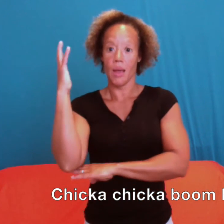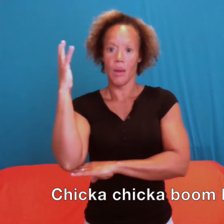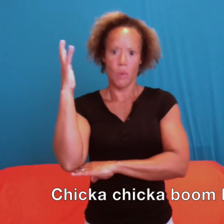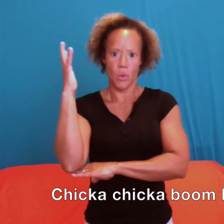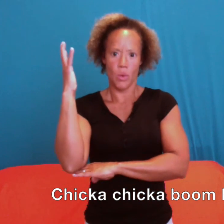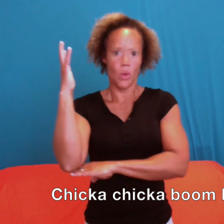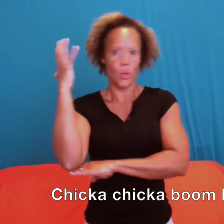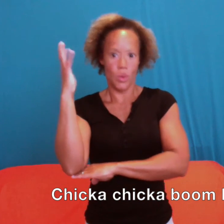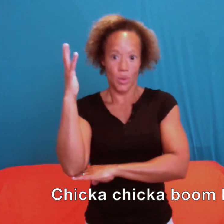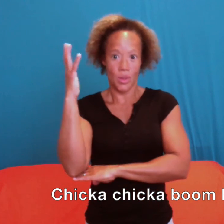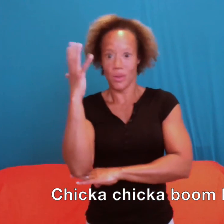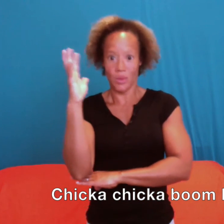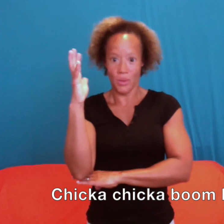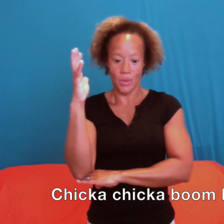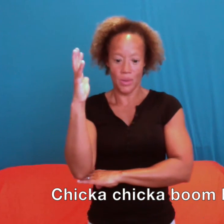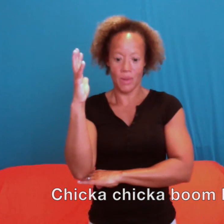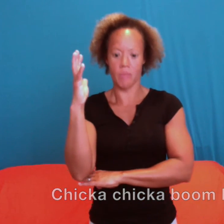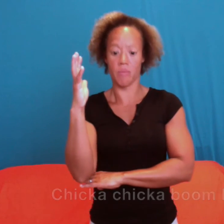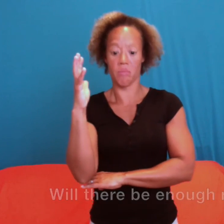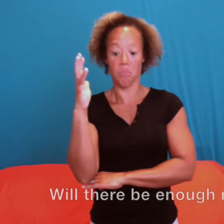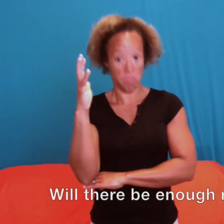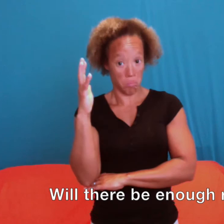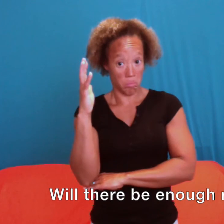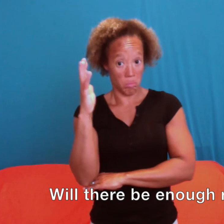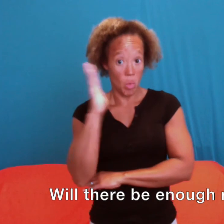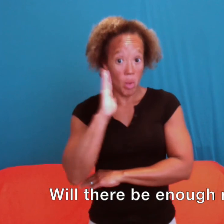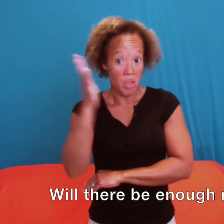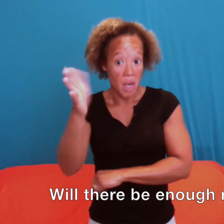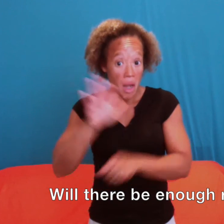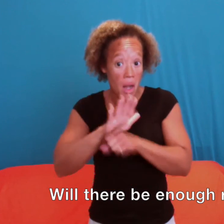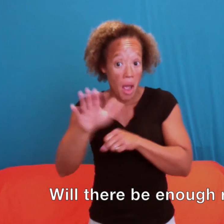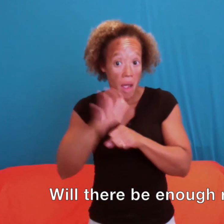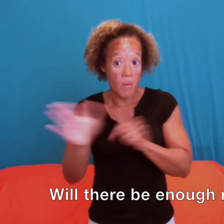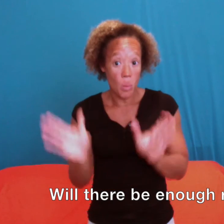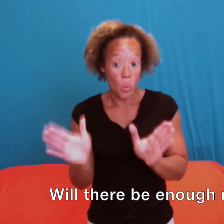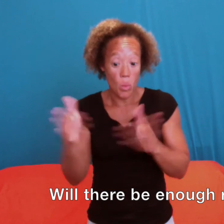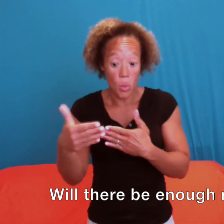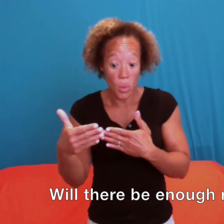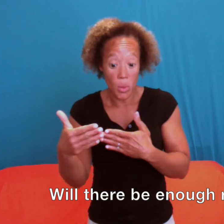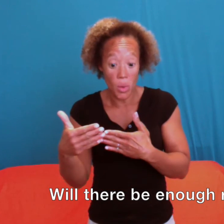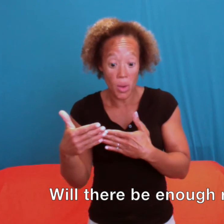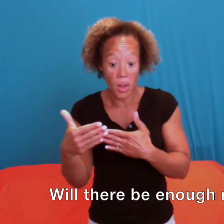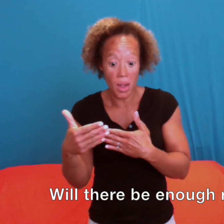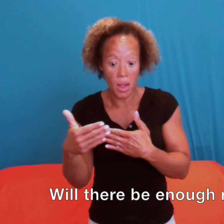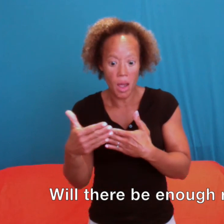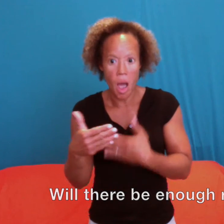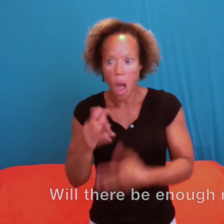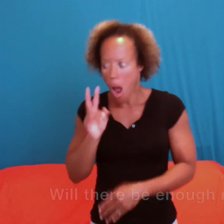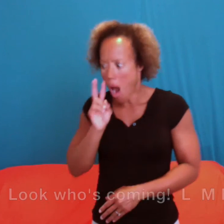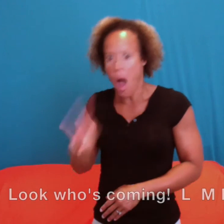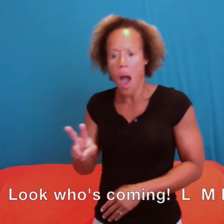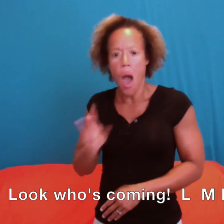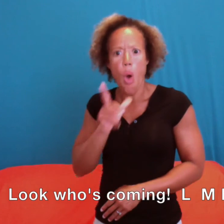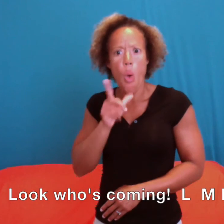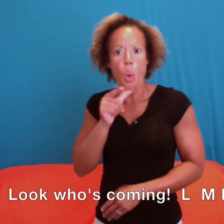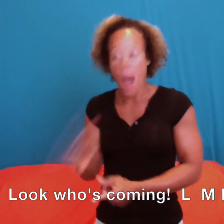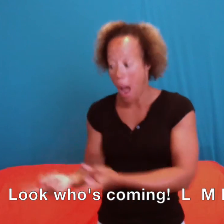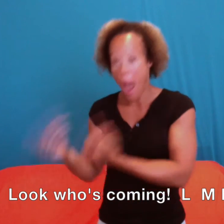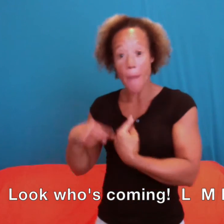Chicka Chicka Boom Boom. Will there be enough room? Look who's